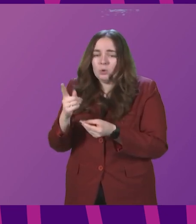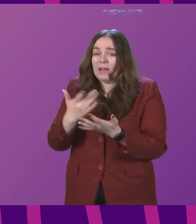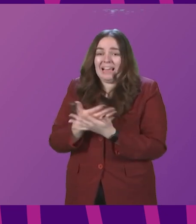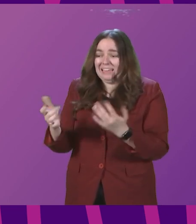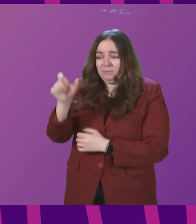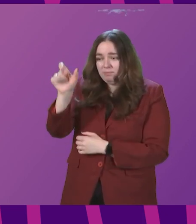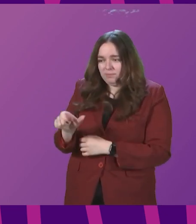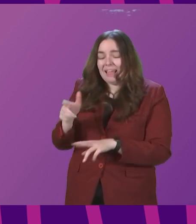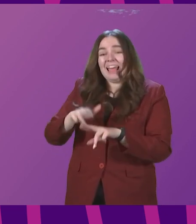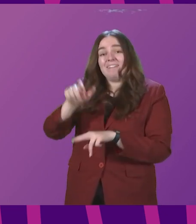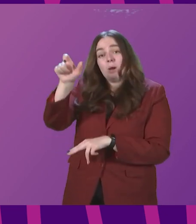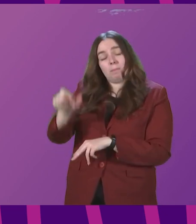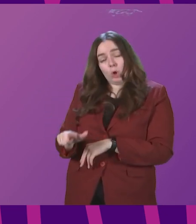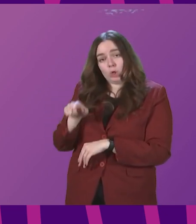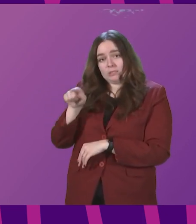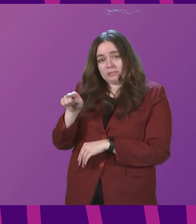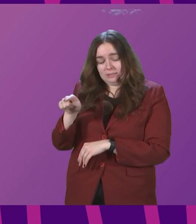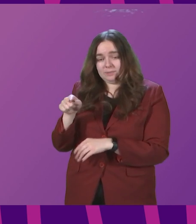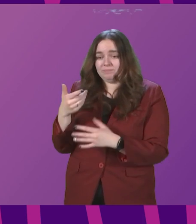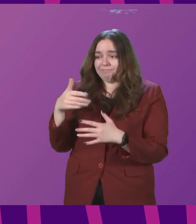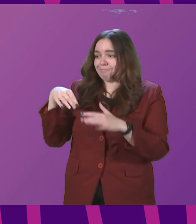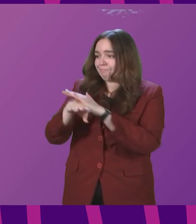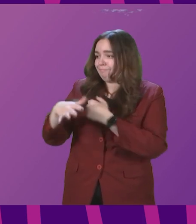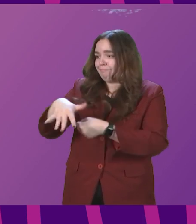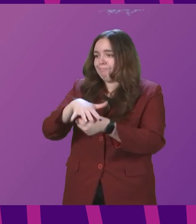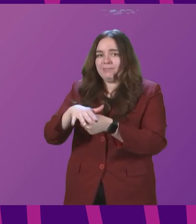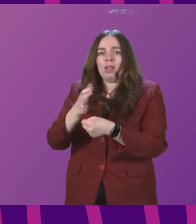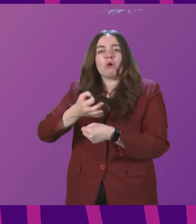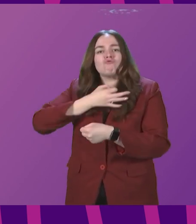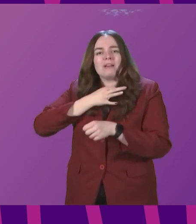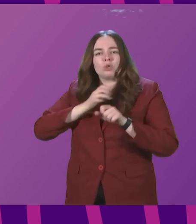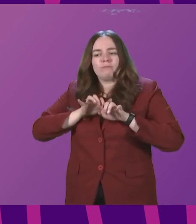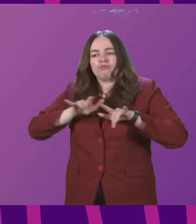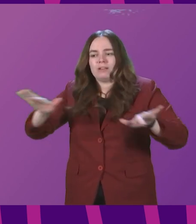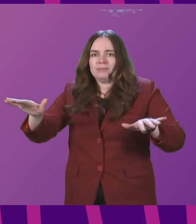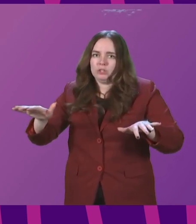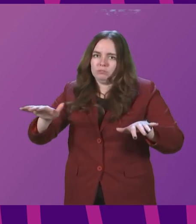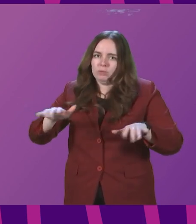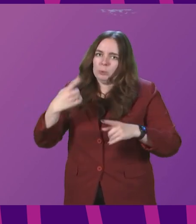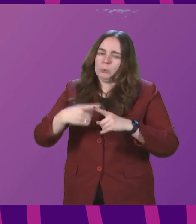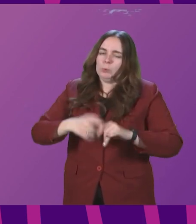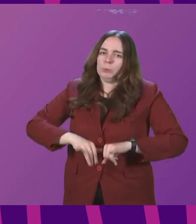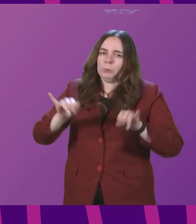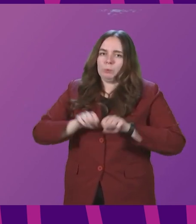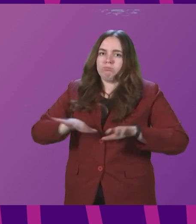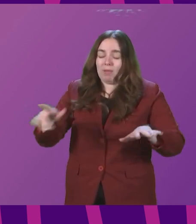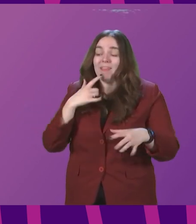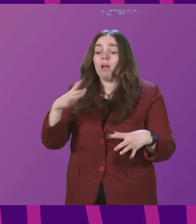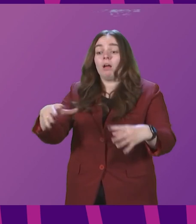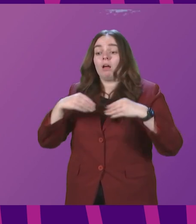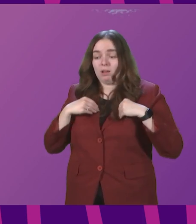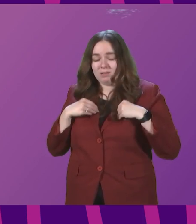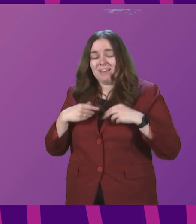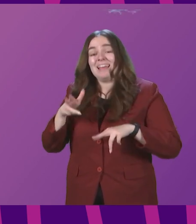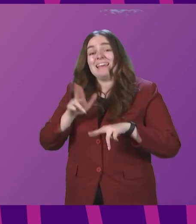individual. If an individual is in a setting where the risk of transmission is higher and they get the virus there, if they are